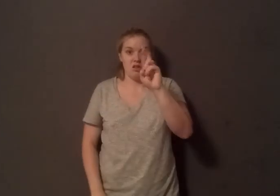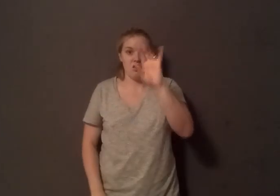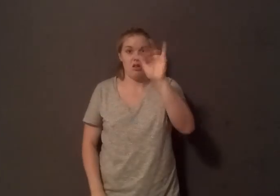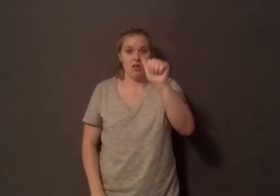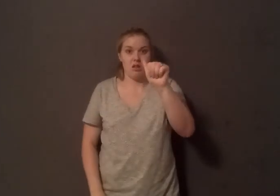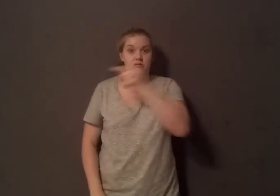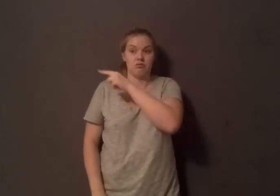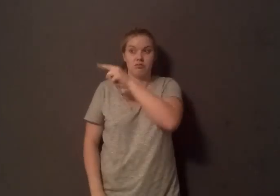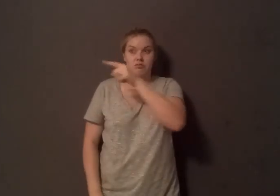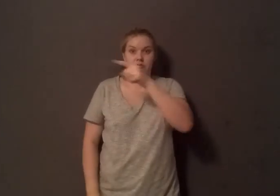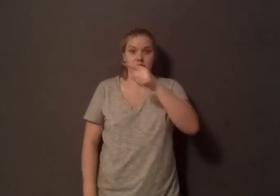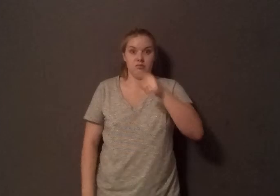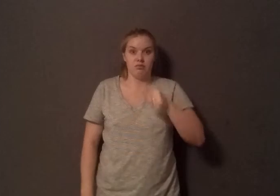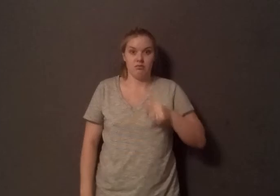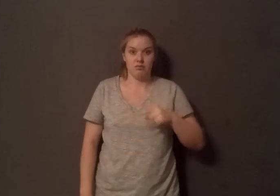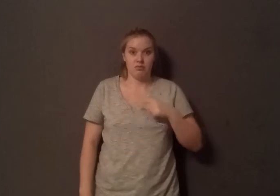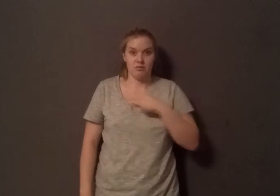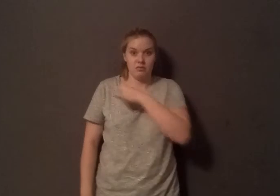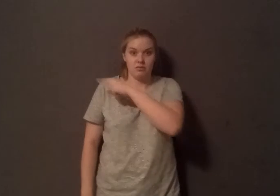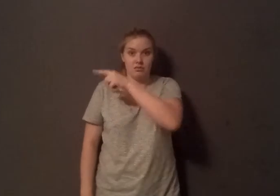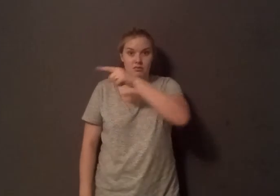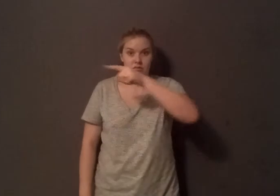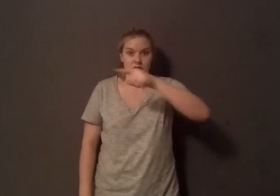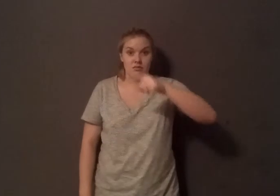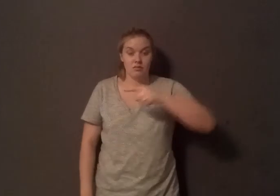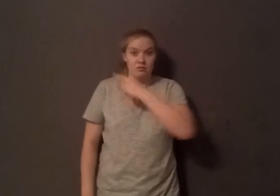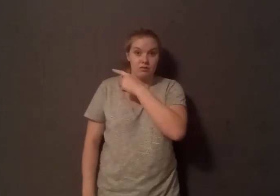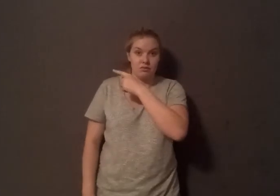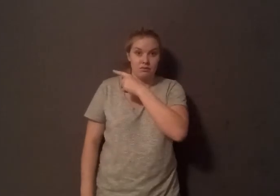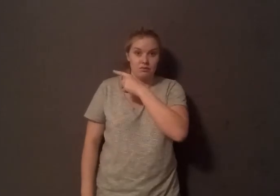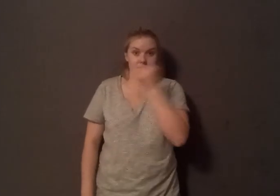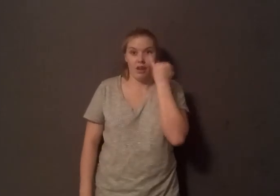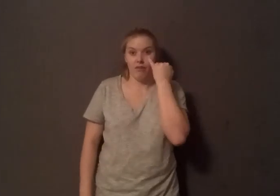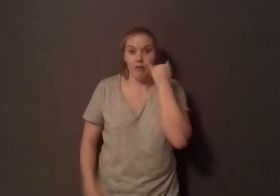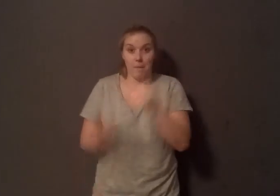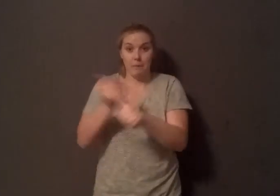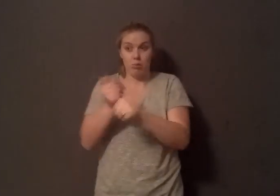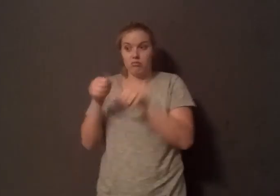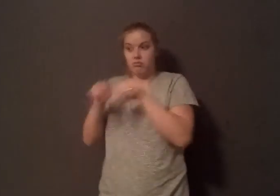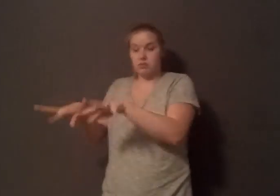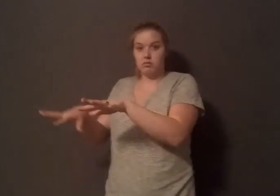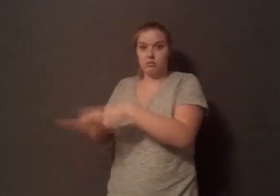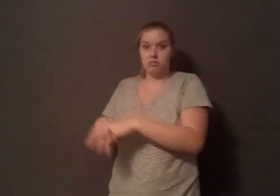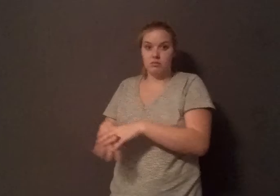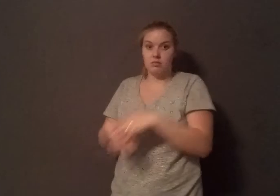not even the CAFO, but the waste disposal field, you were three times more likely to have a MRSA infection.